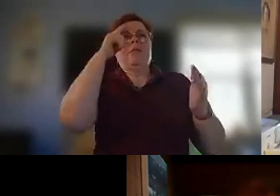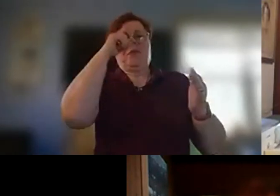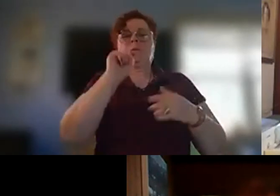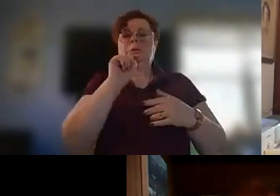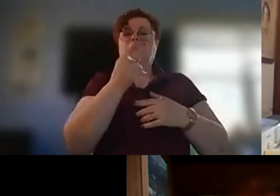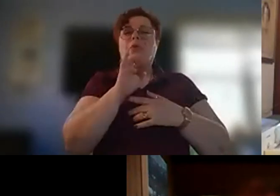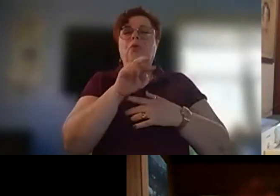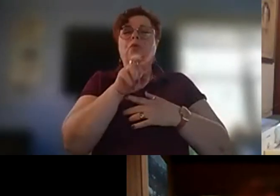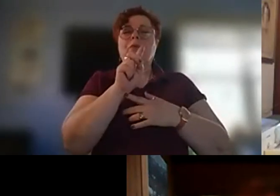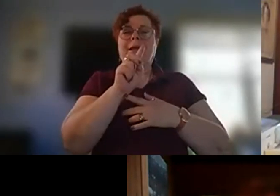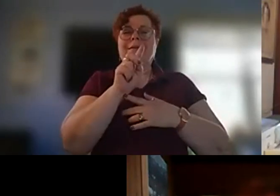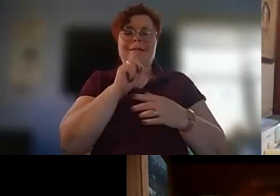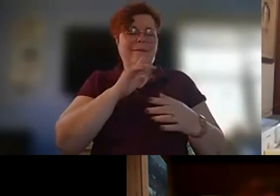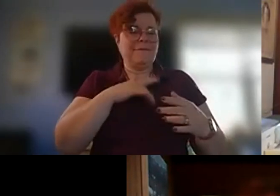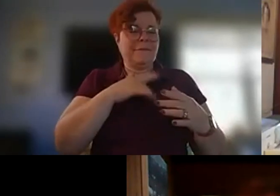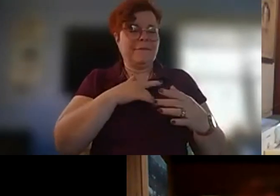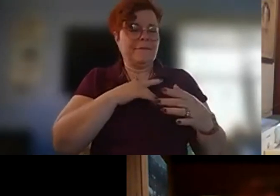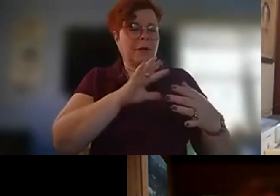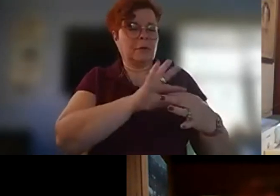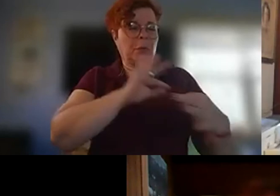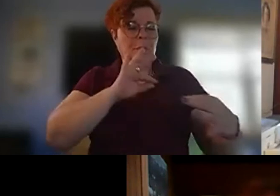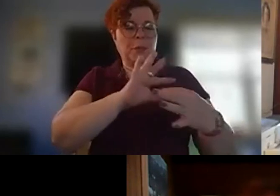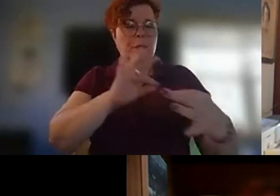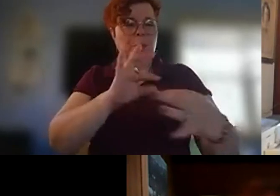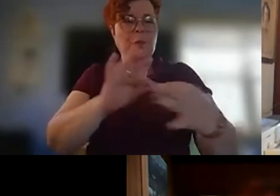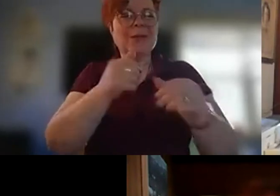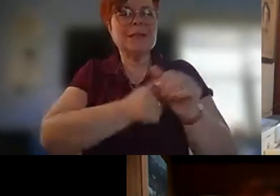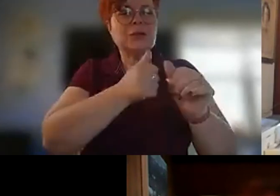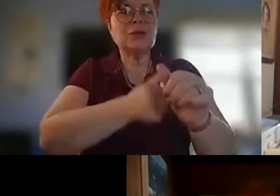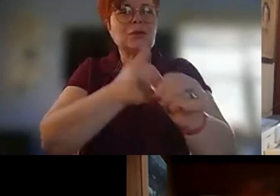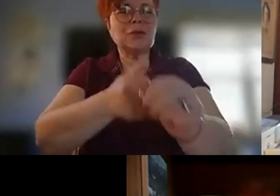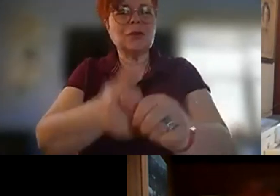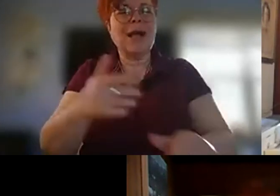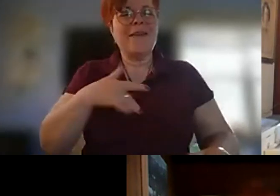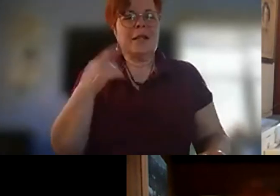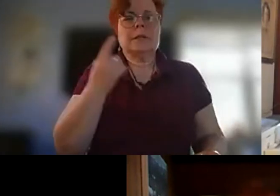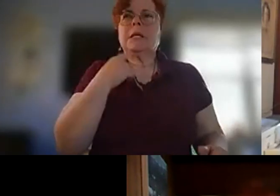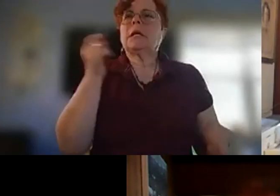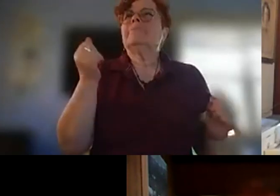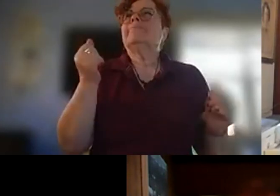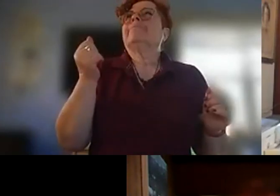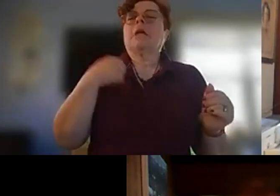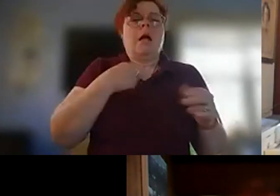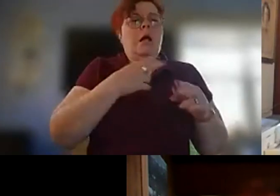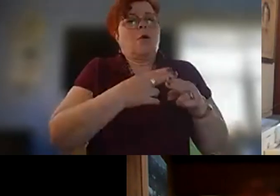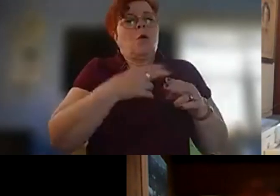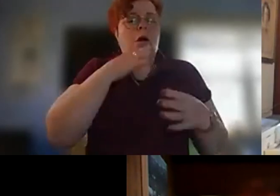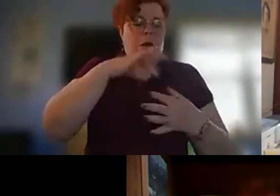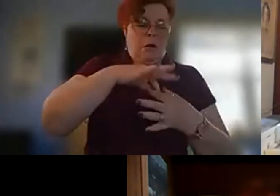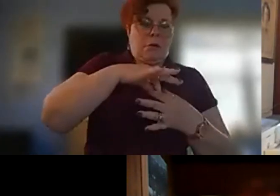was something that i would call ghosts and in this case um i i wasn't um